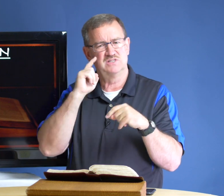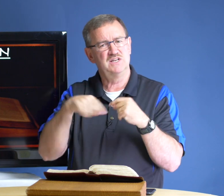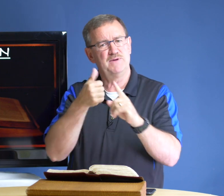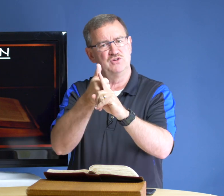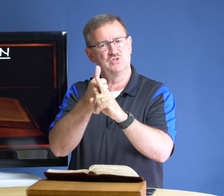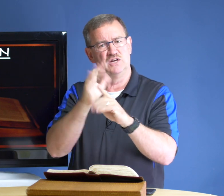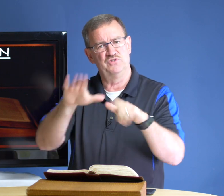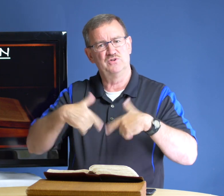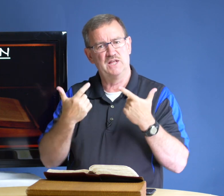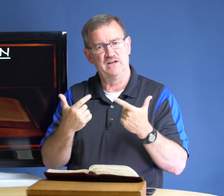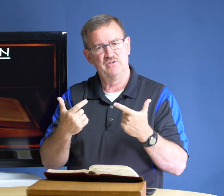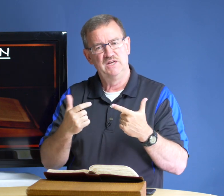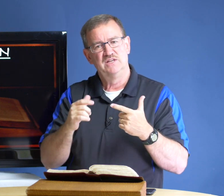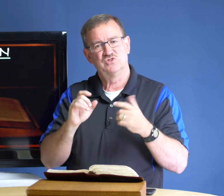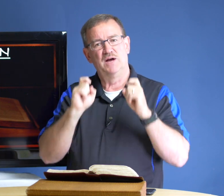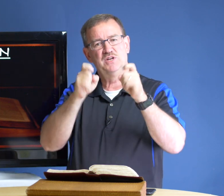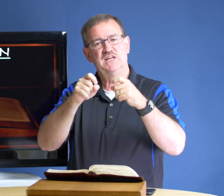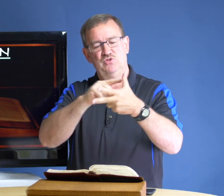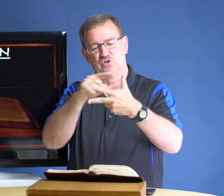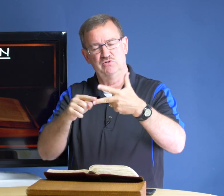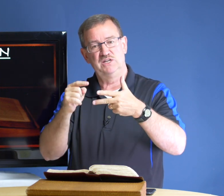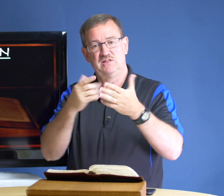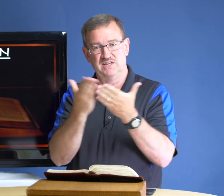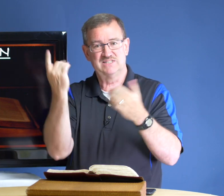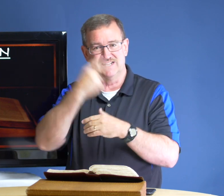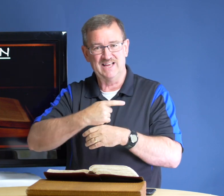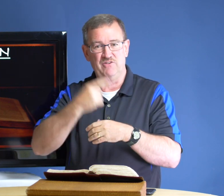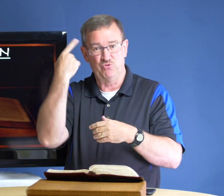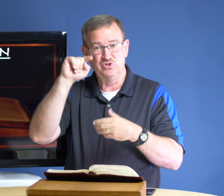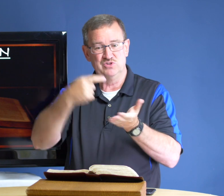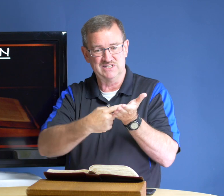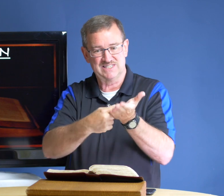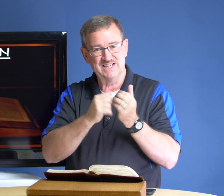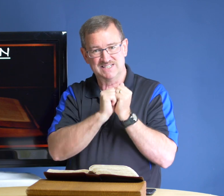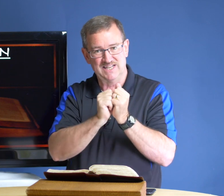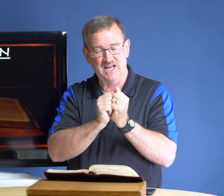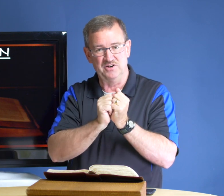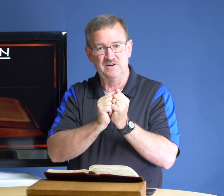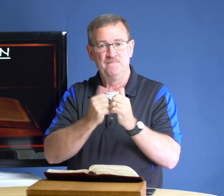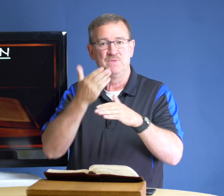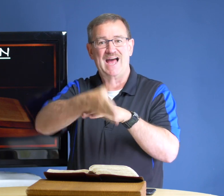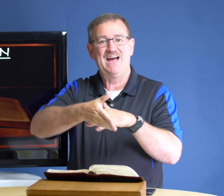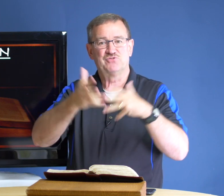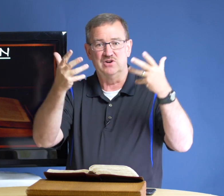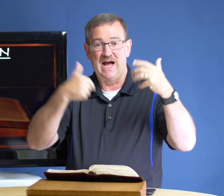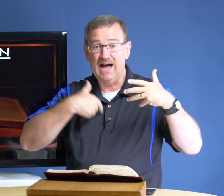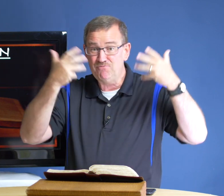think about yourself in your life so i'm going to give you three things today for you to discuss together after i'm